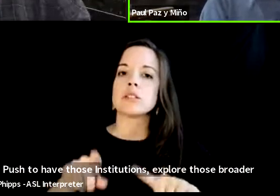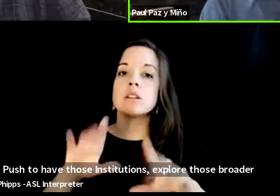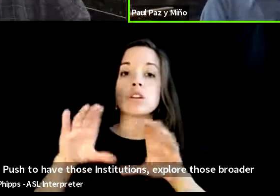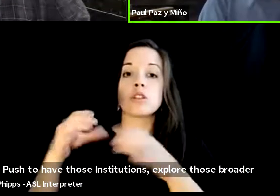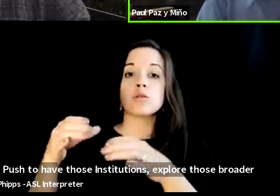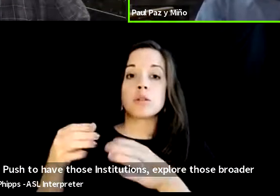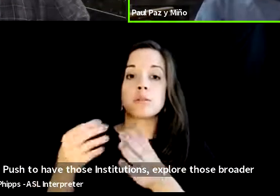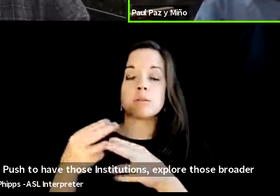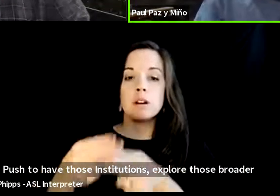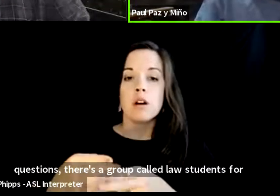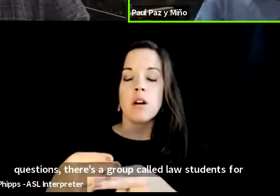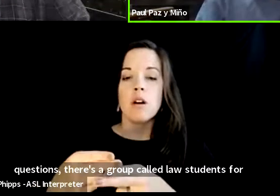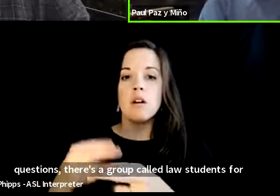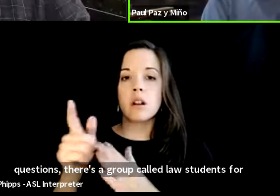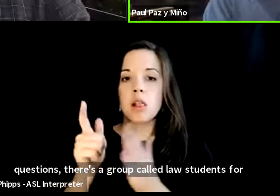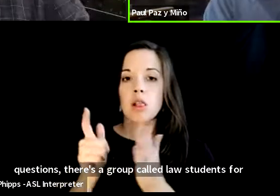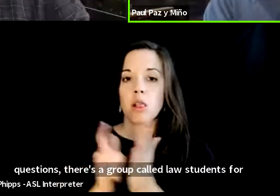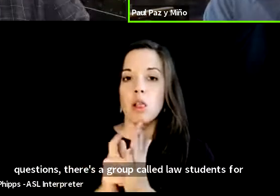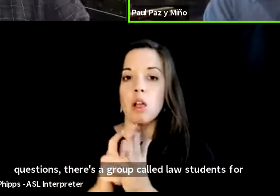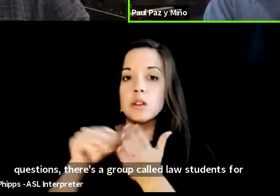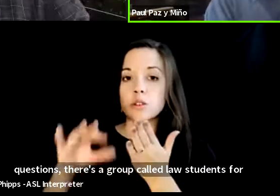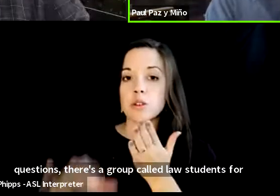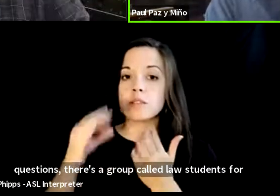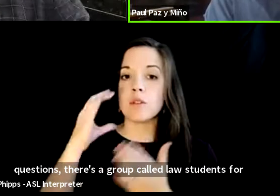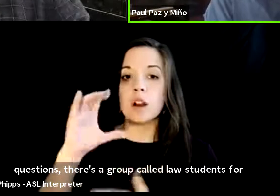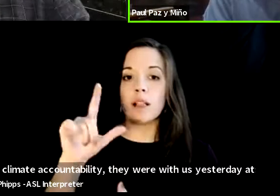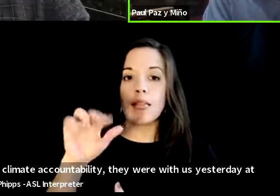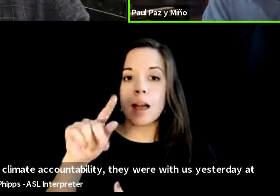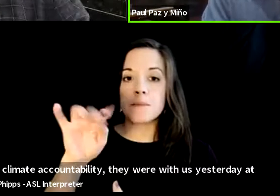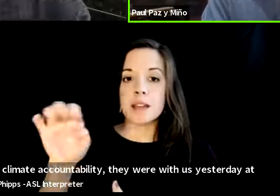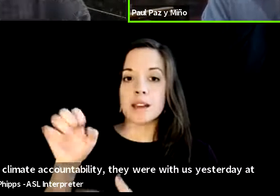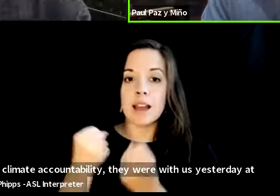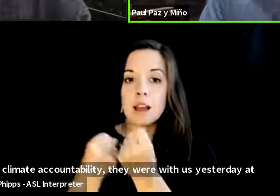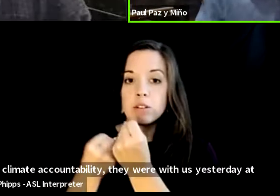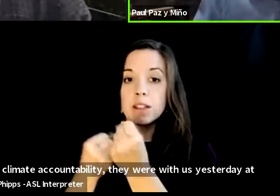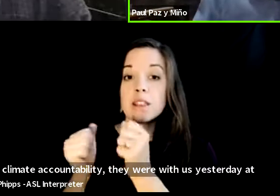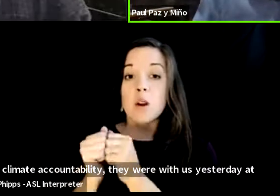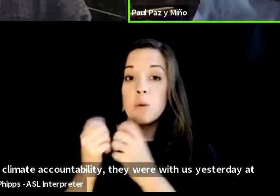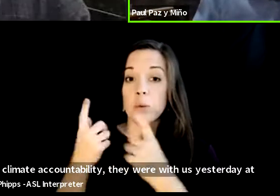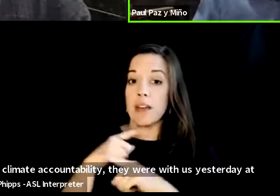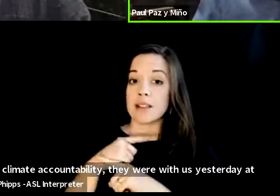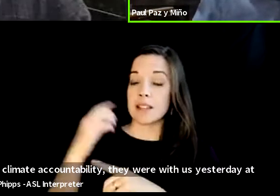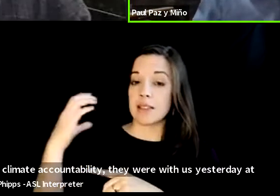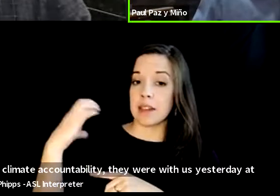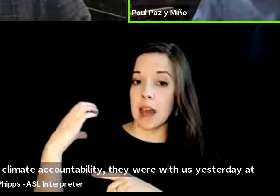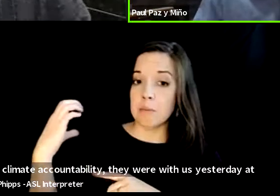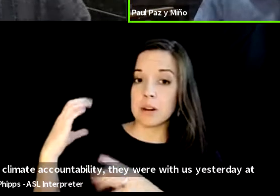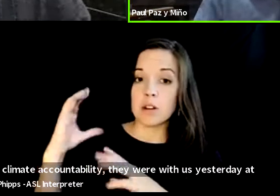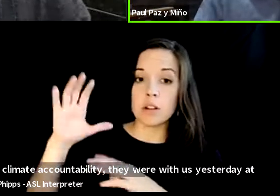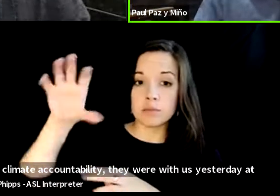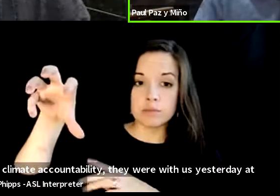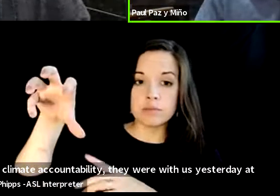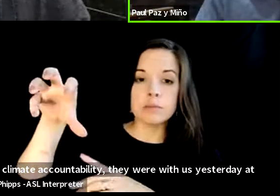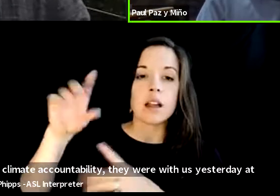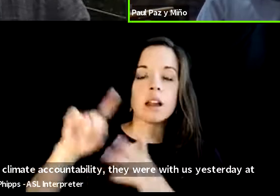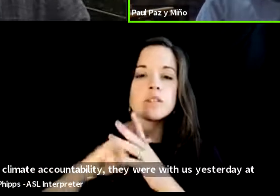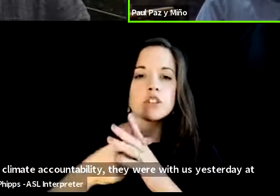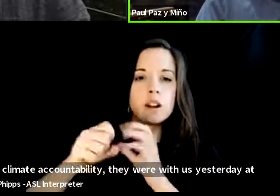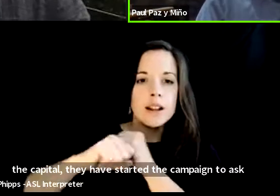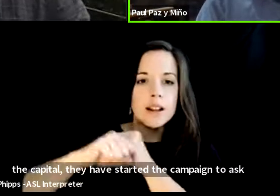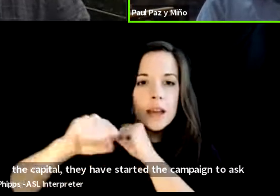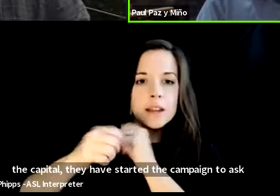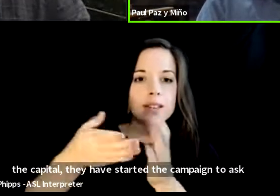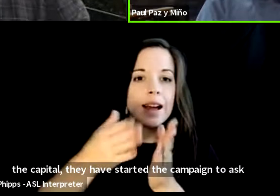law students for climate accountability they were with us yesterday at the capitol they have started a campaign to ask students to